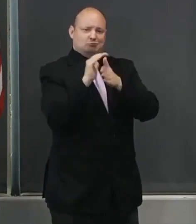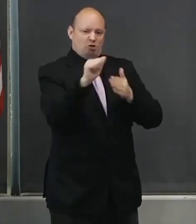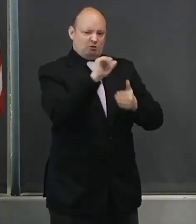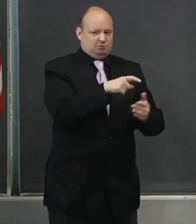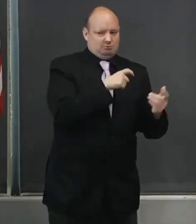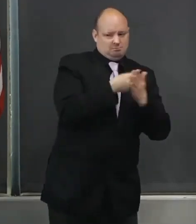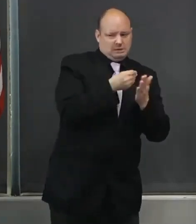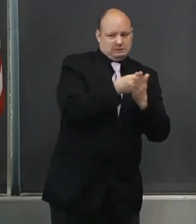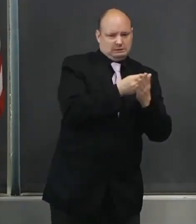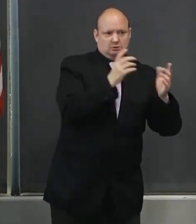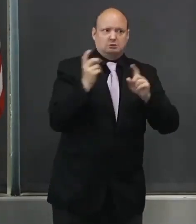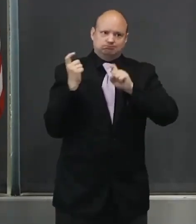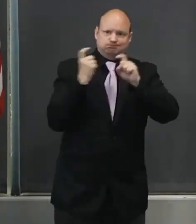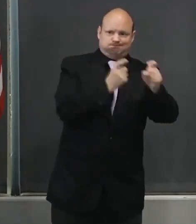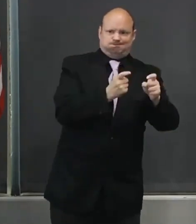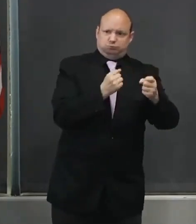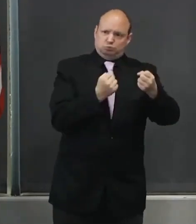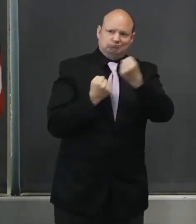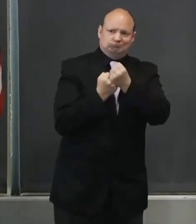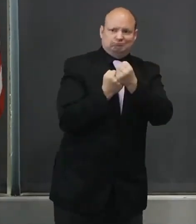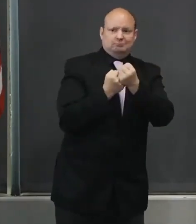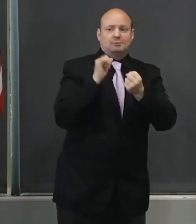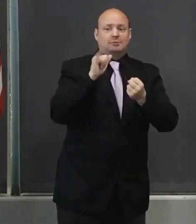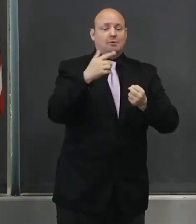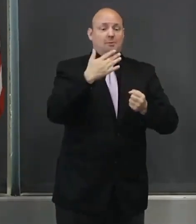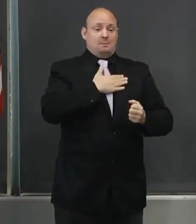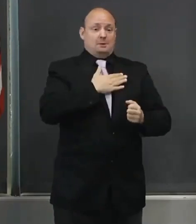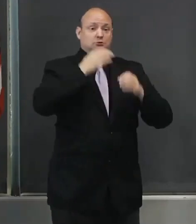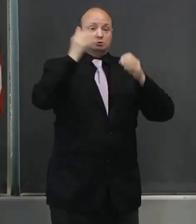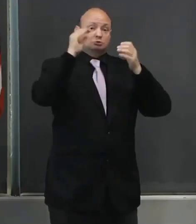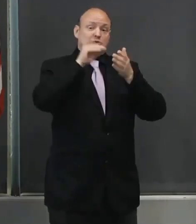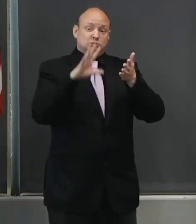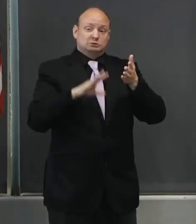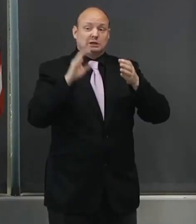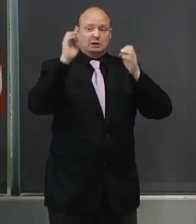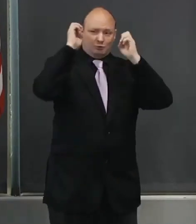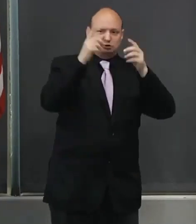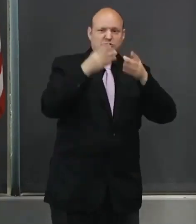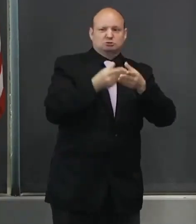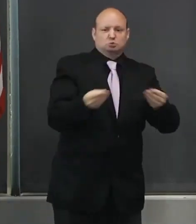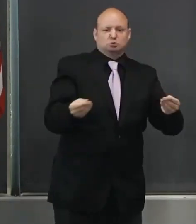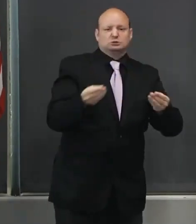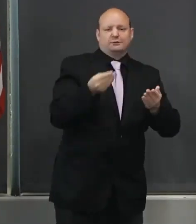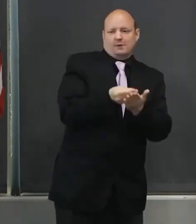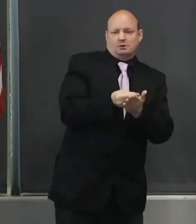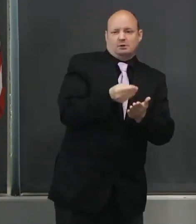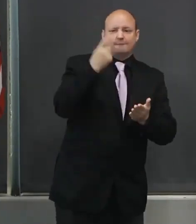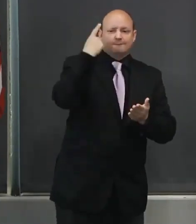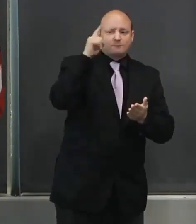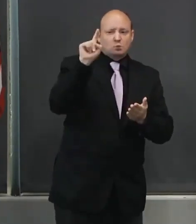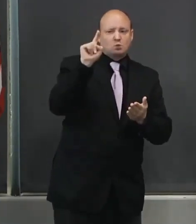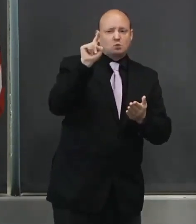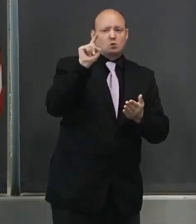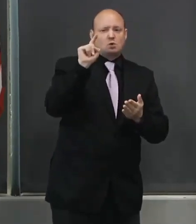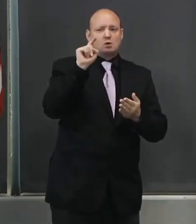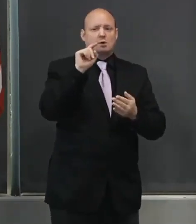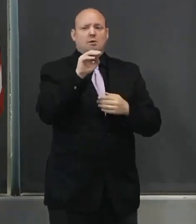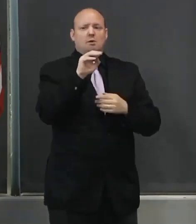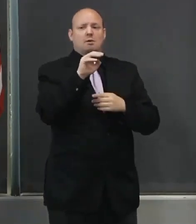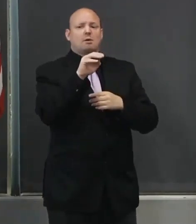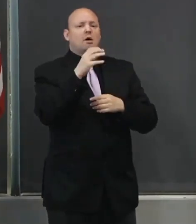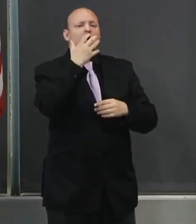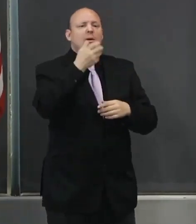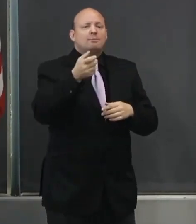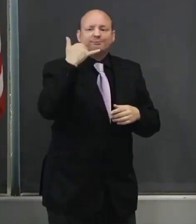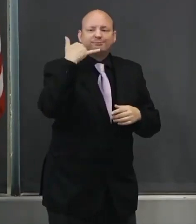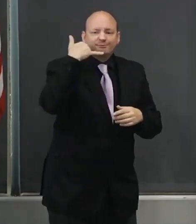relief fund. This money may be used for mobile hotspots, computers and technology, online